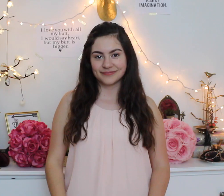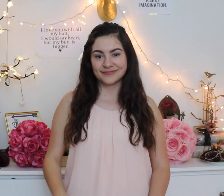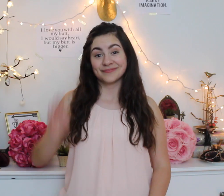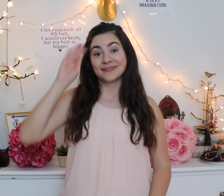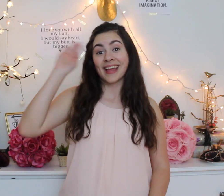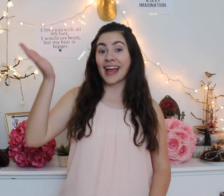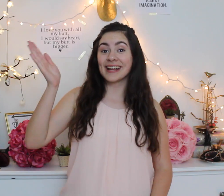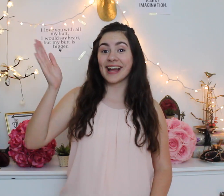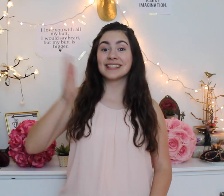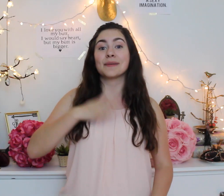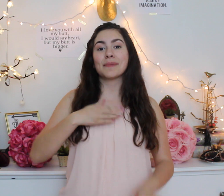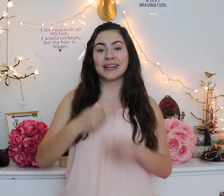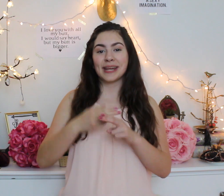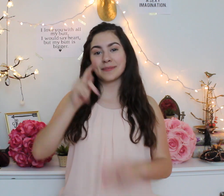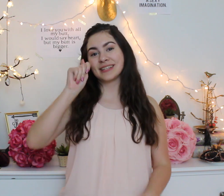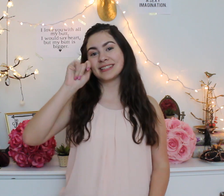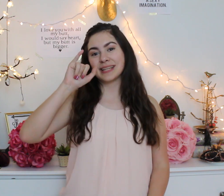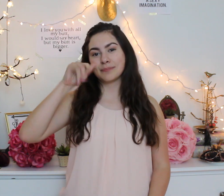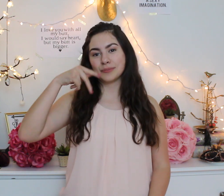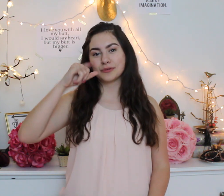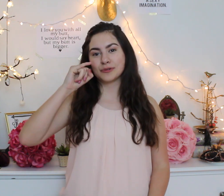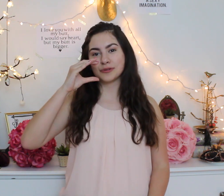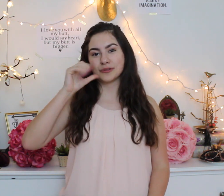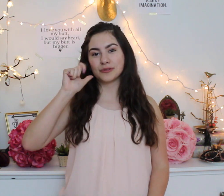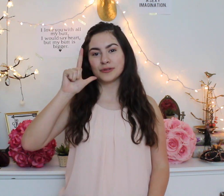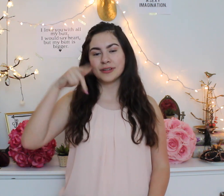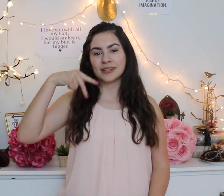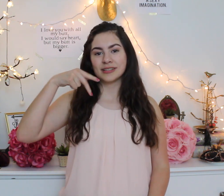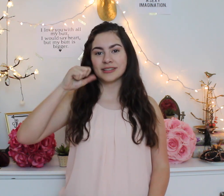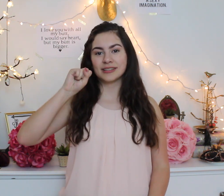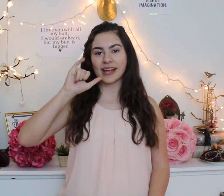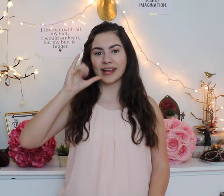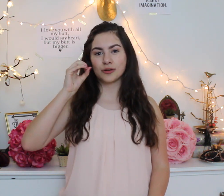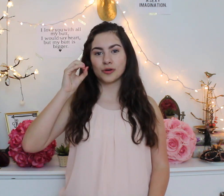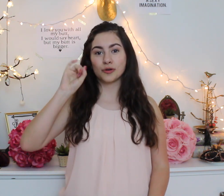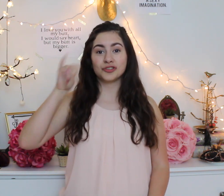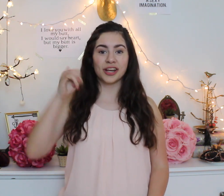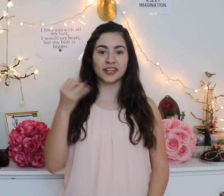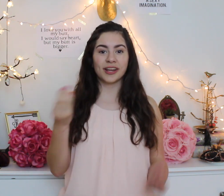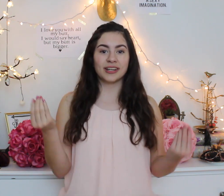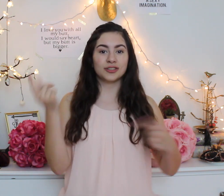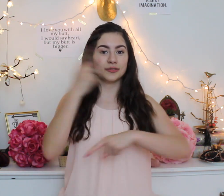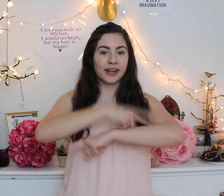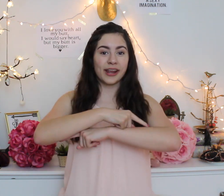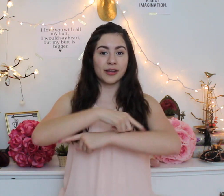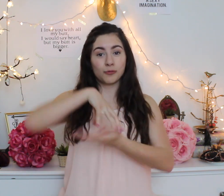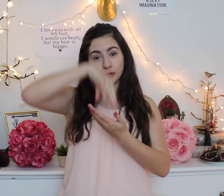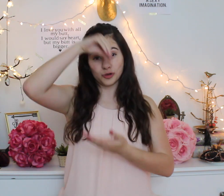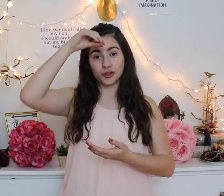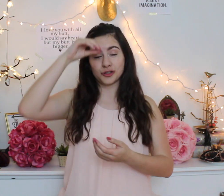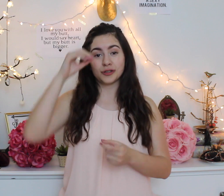hi guys my name is typical psycho jj and today we'll learn